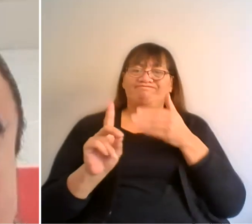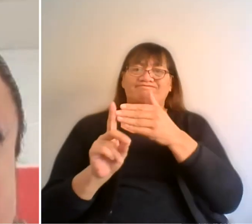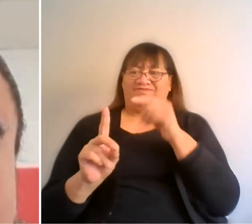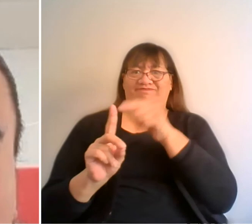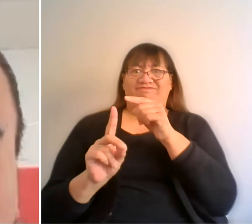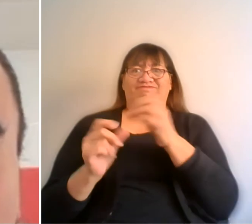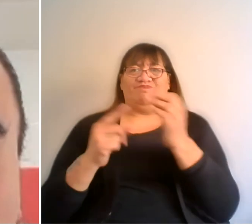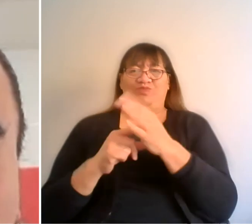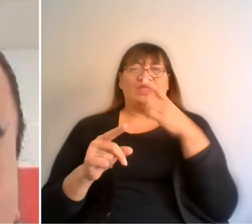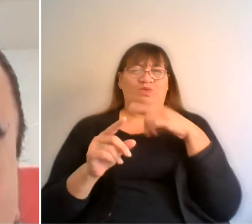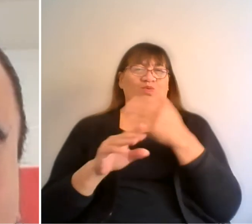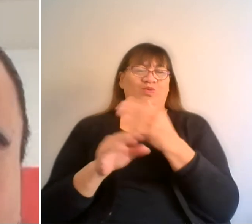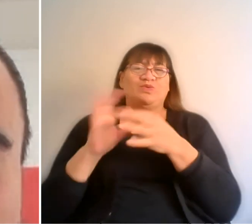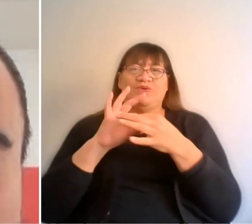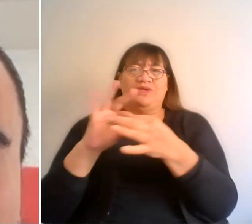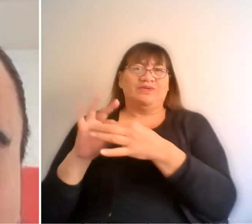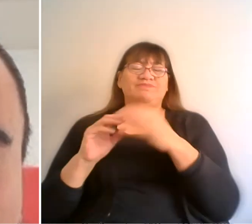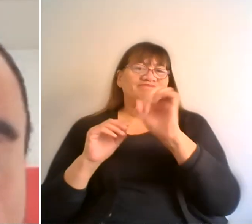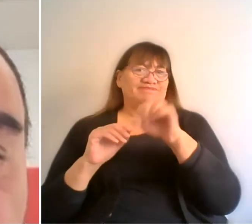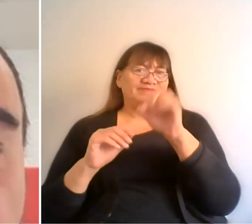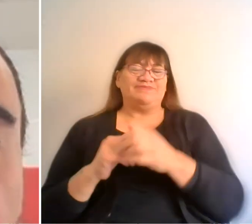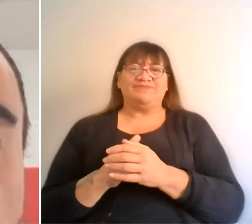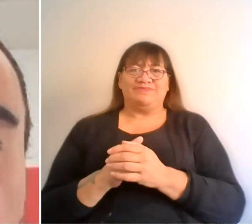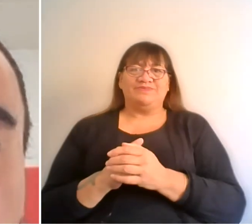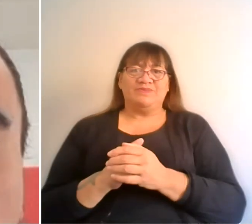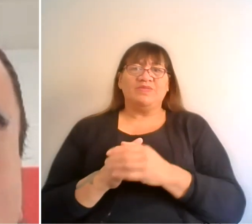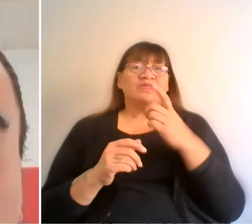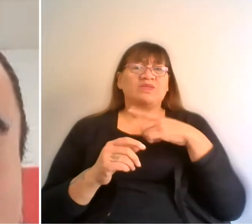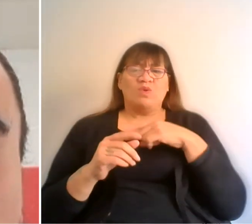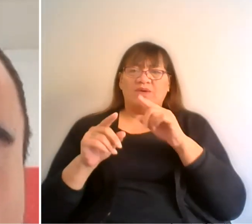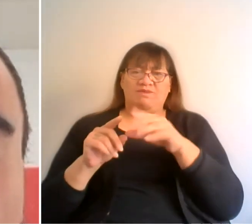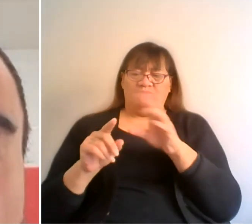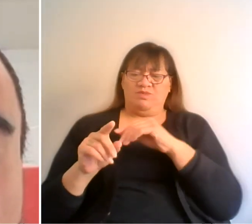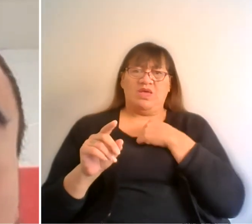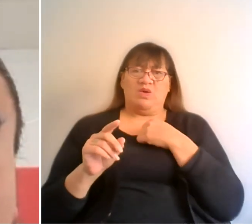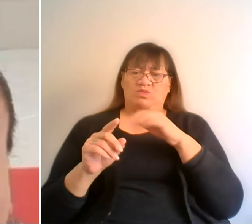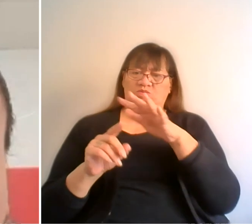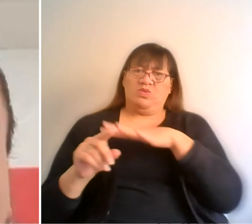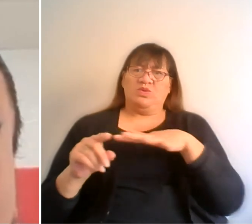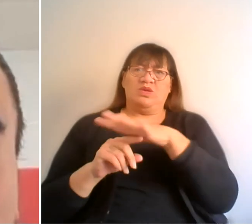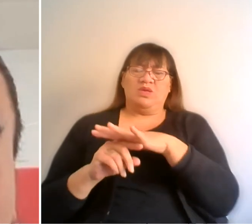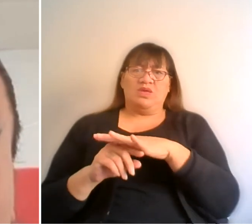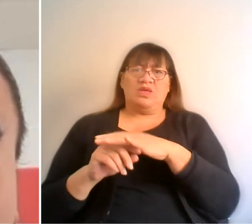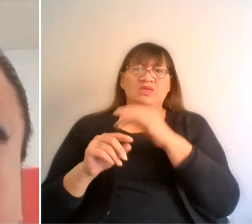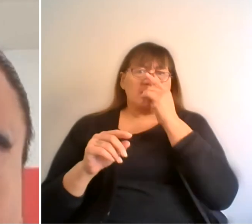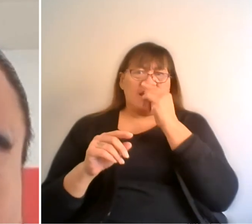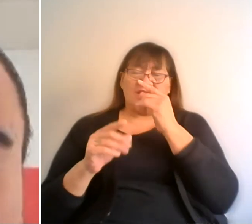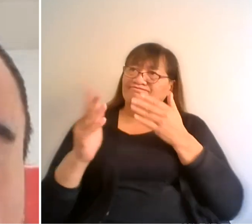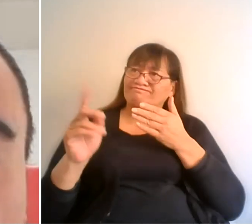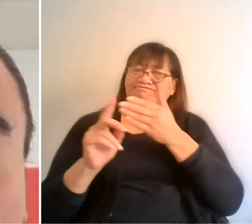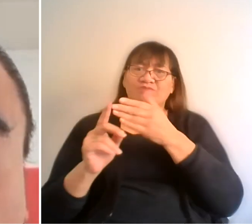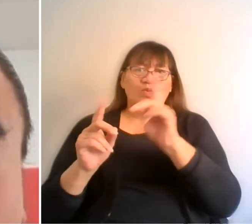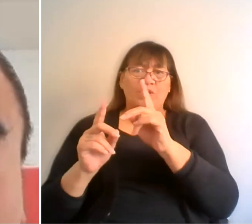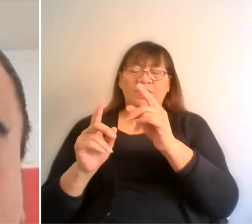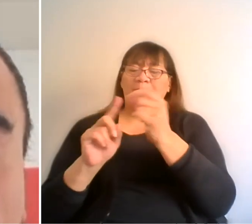tātou penei te kaupapa o te pai tukutuku nei e wāharoa o te pairangi o te pai e ki